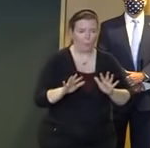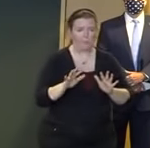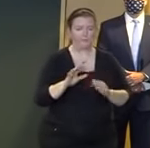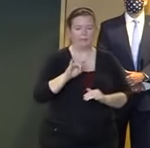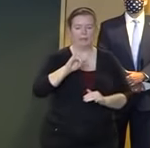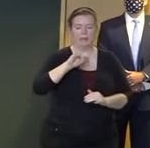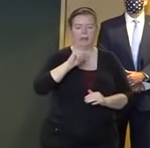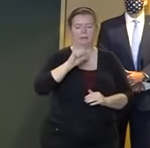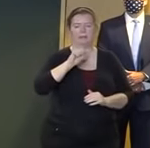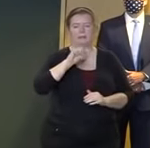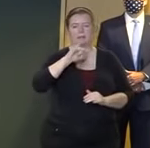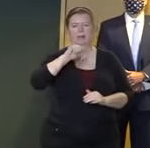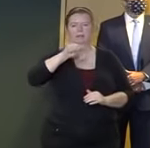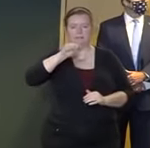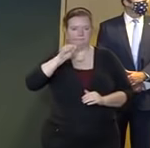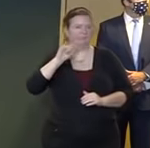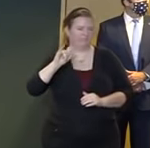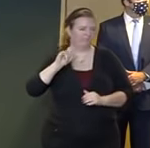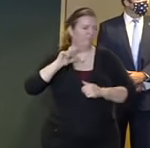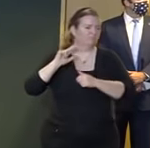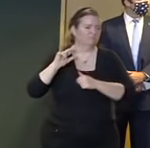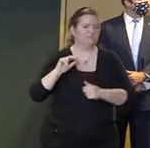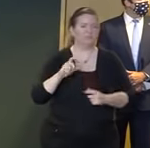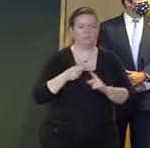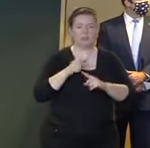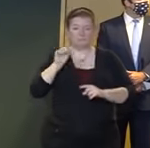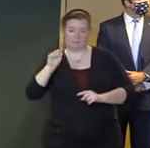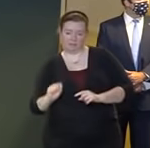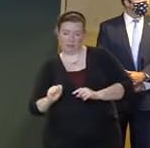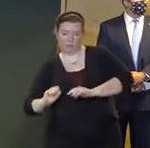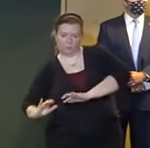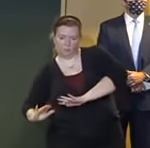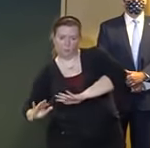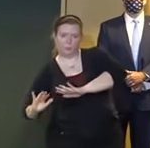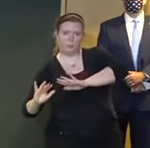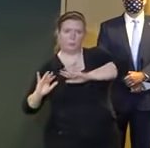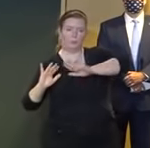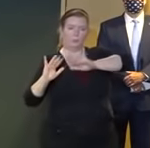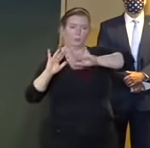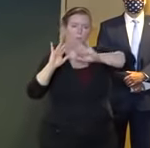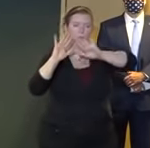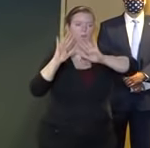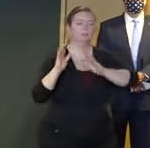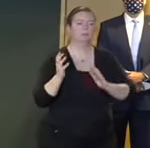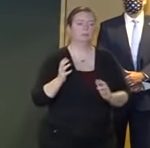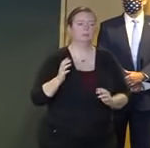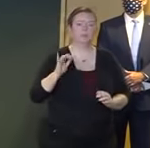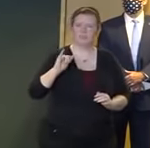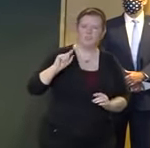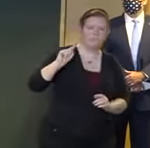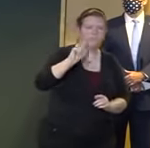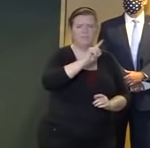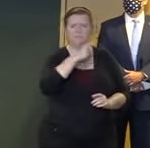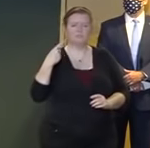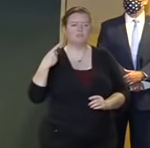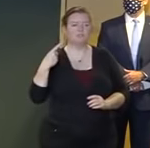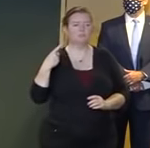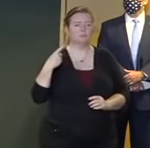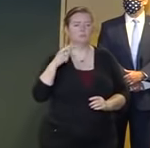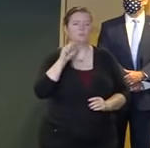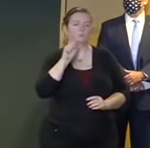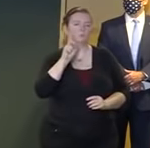as it has moved up the coastline this is the first named storm to directly impact us this evening